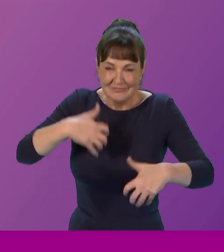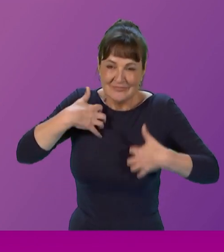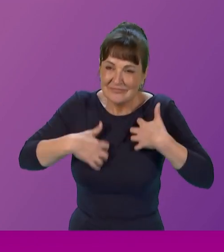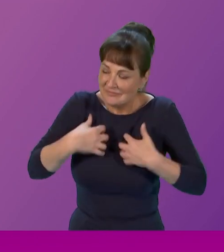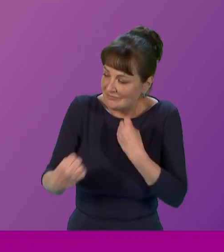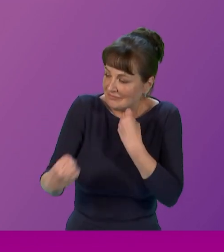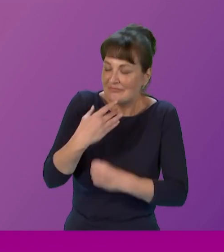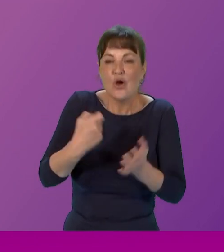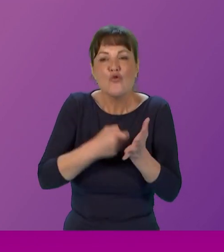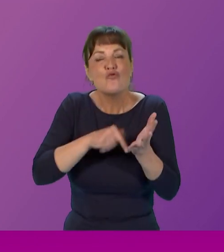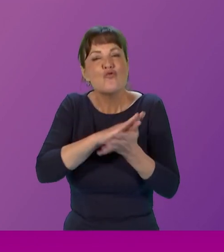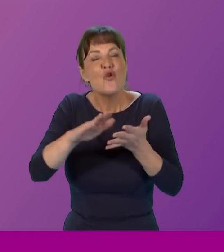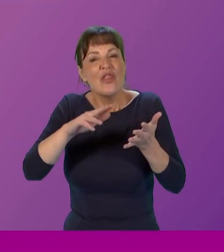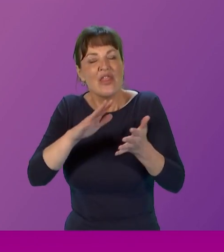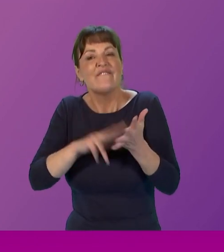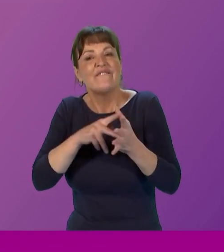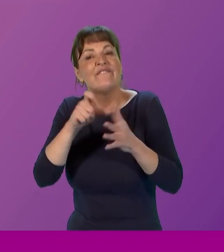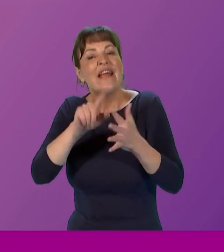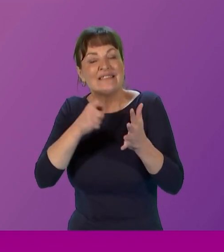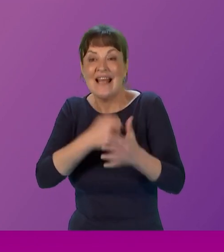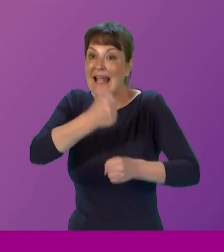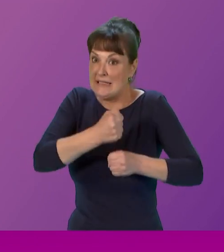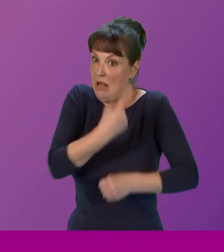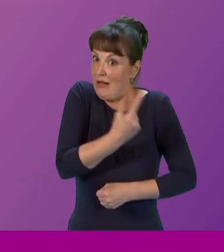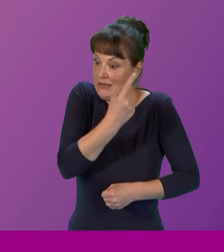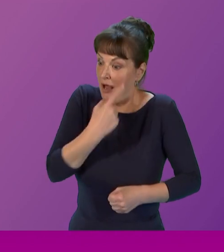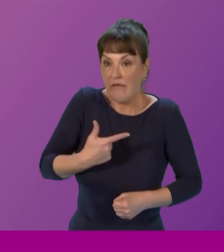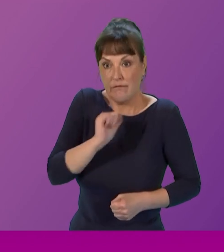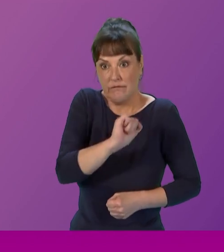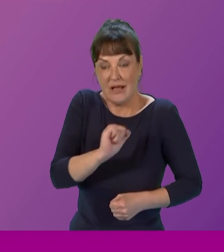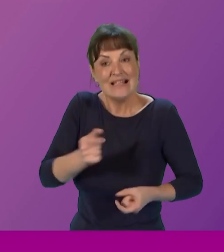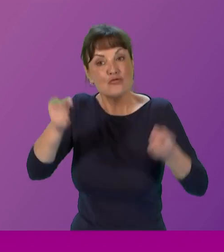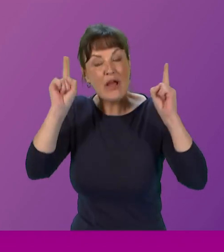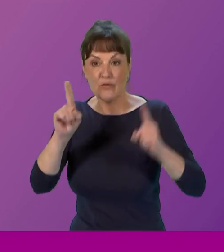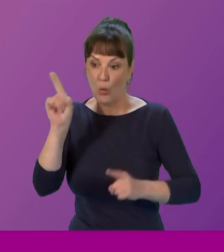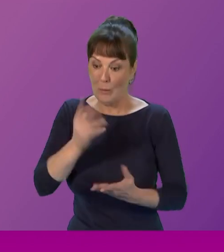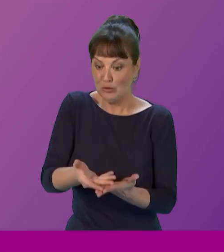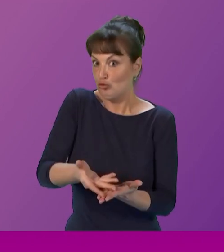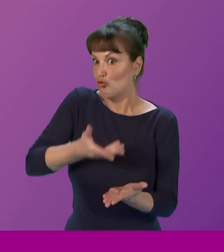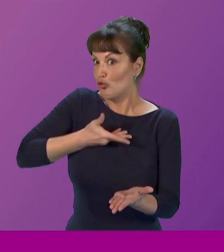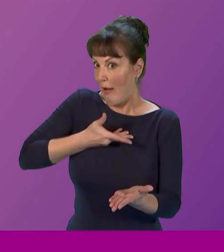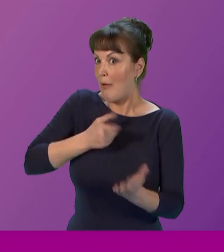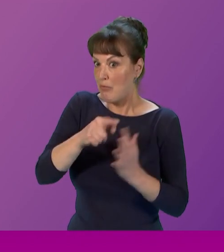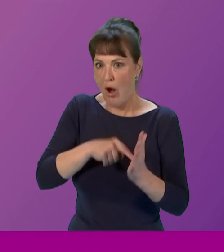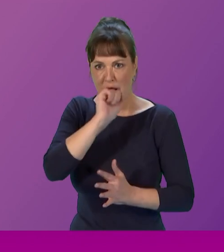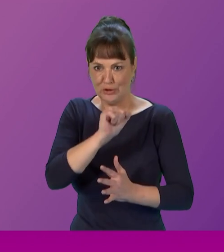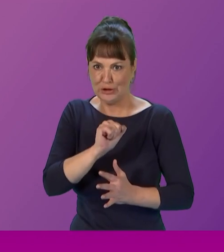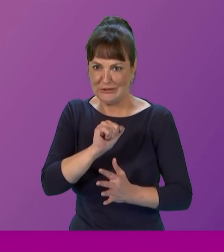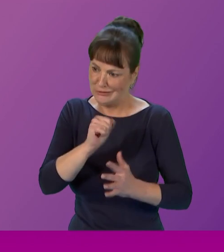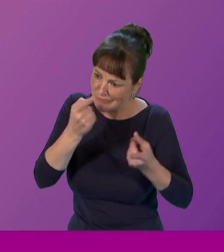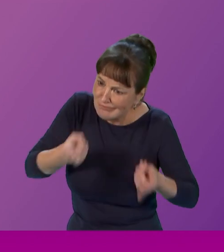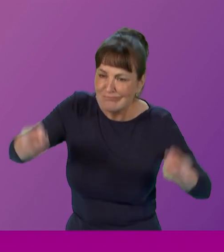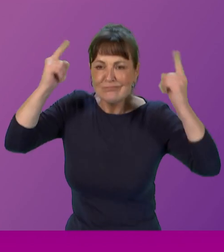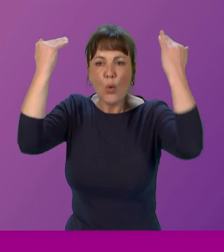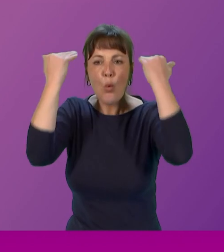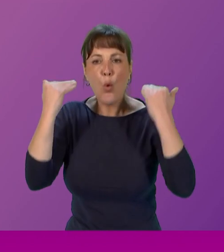such as Ruth Bader Ginsburg who through her work as director of the women's right project and her position on the supreme court made massive leaps for